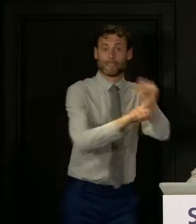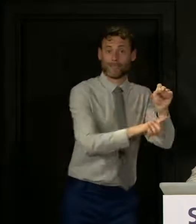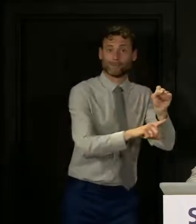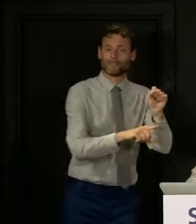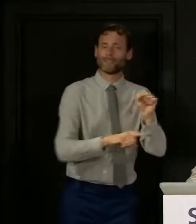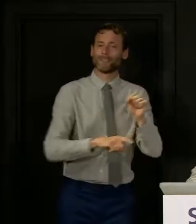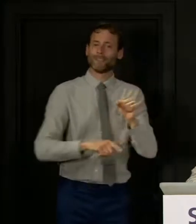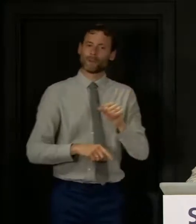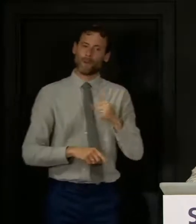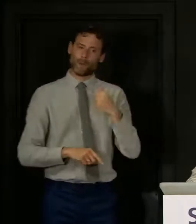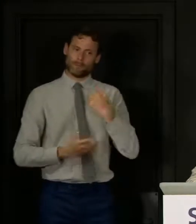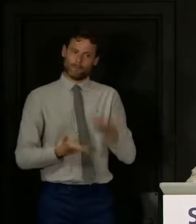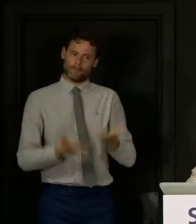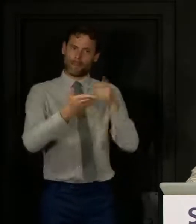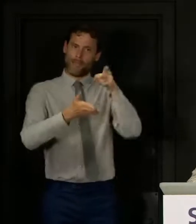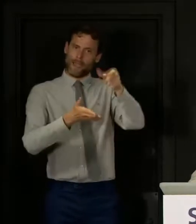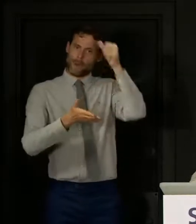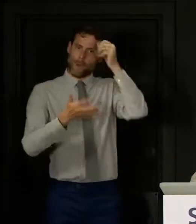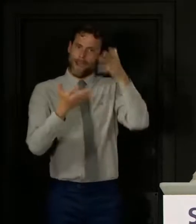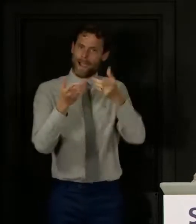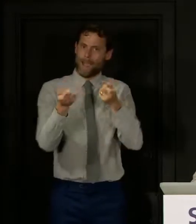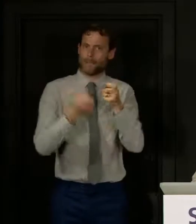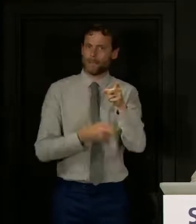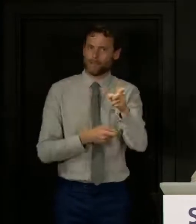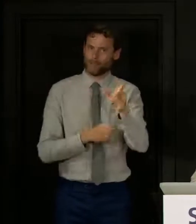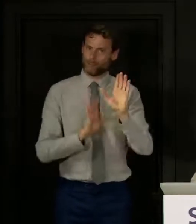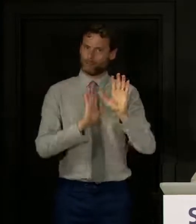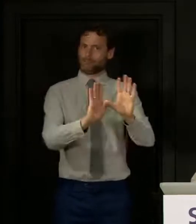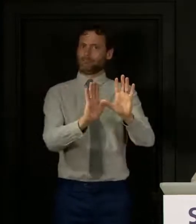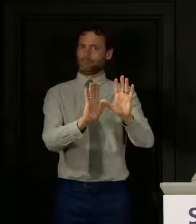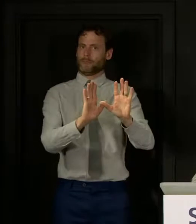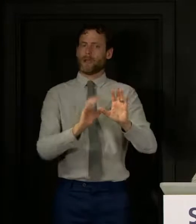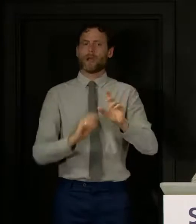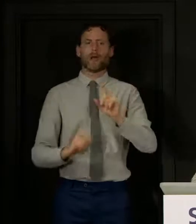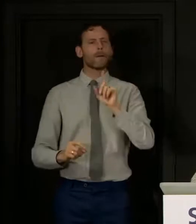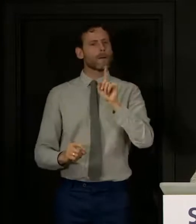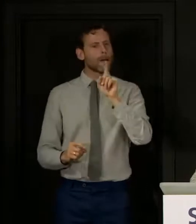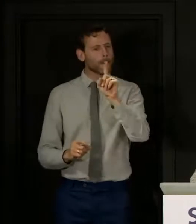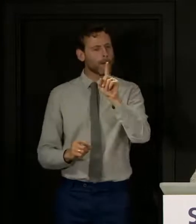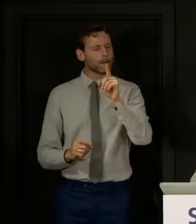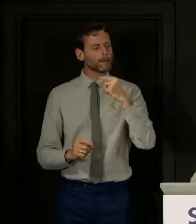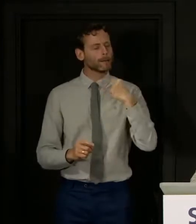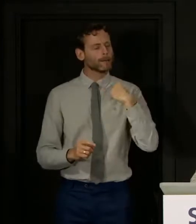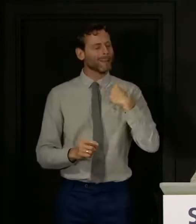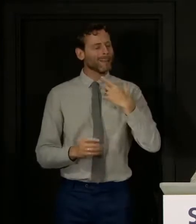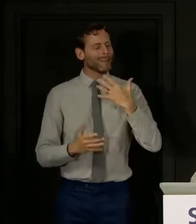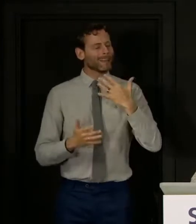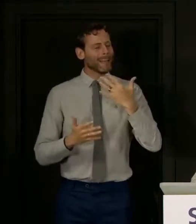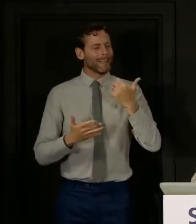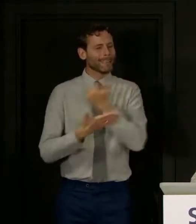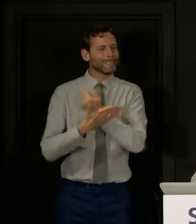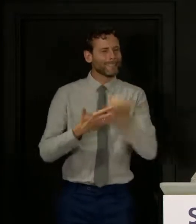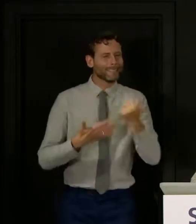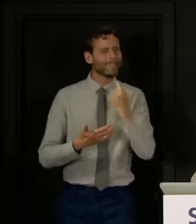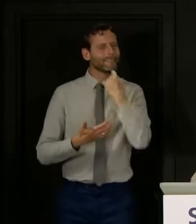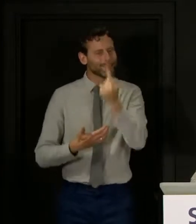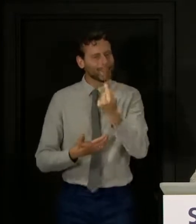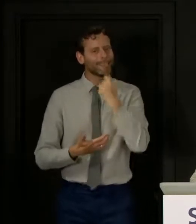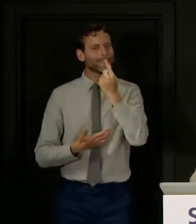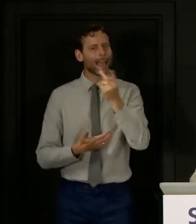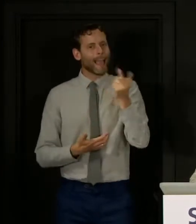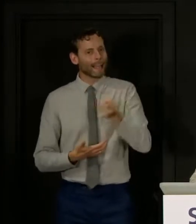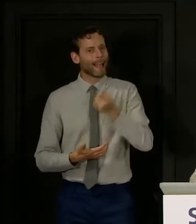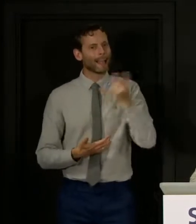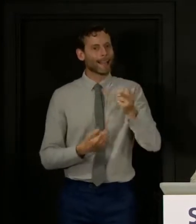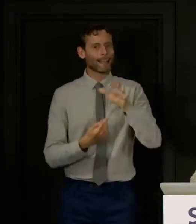we'll be building the experience of that to do that. But the point I keep making is this one and I think it's really important to